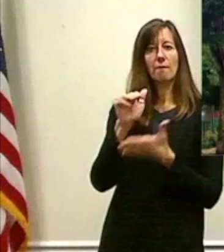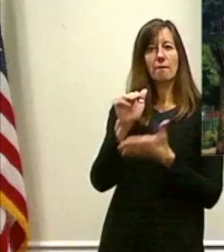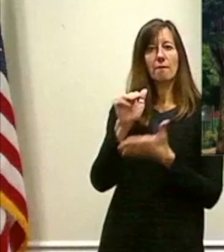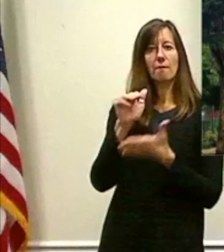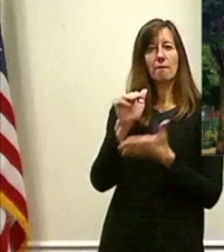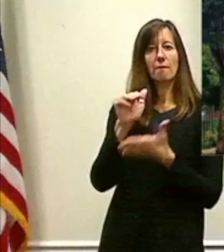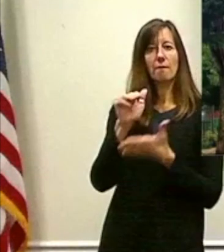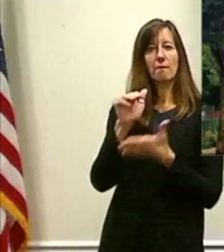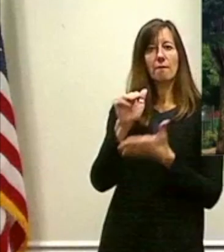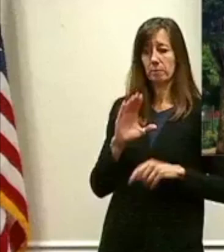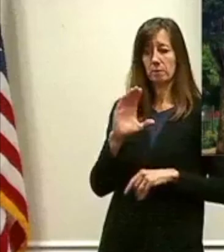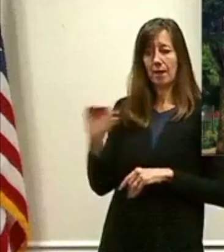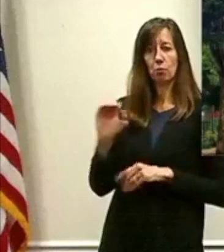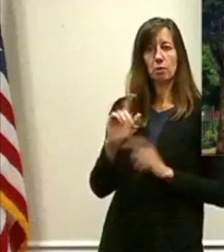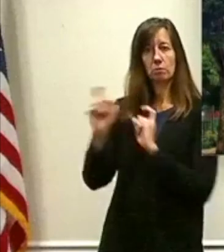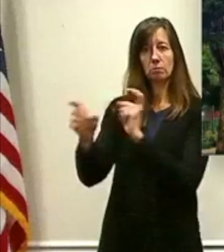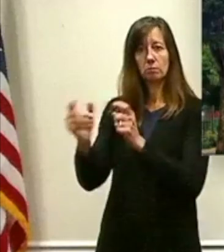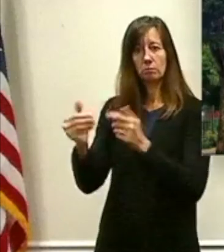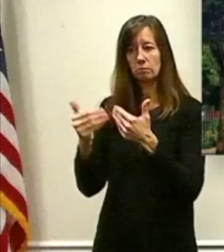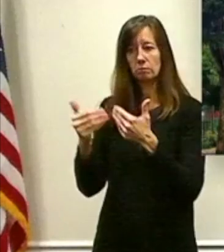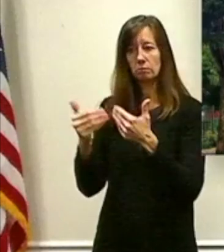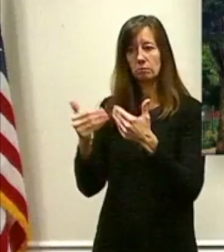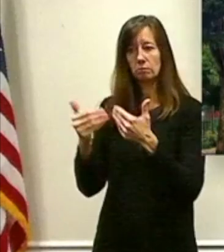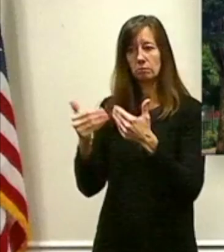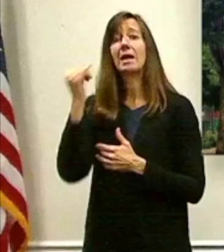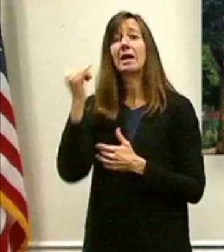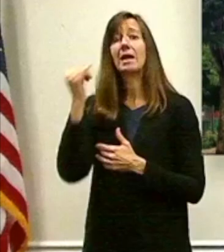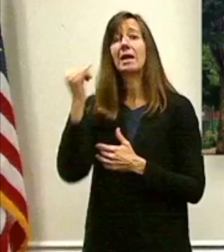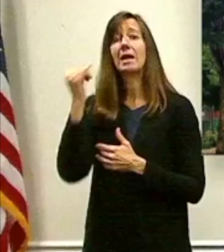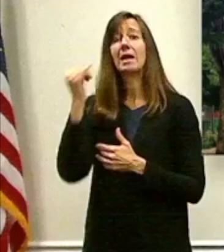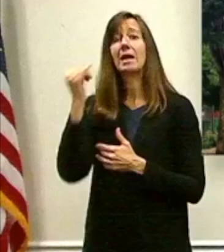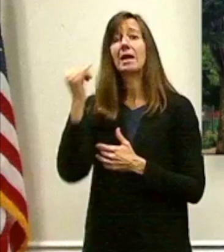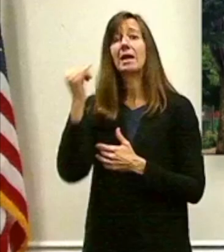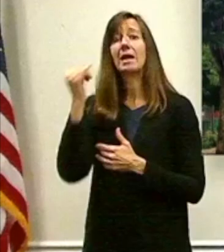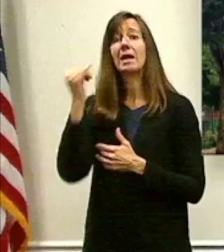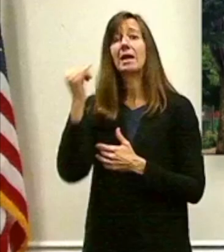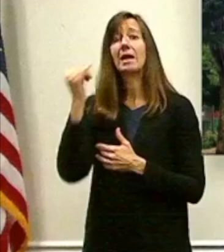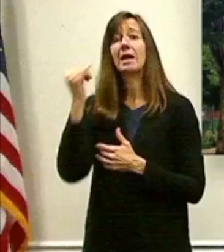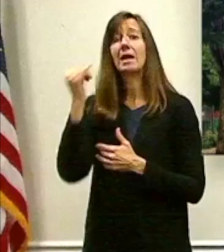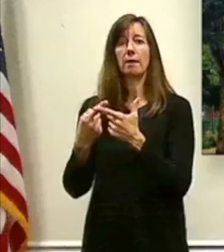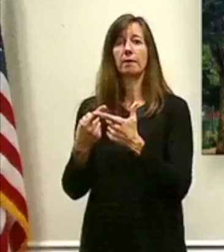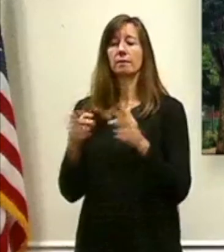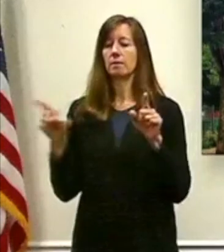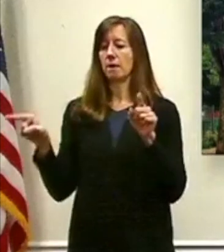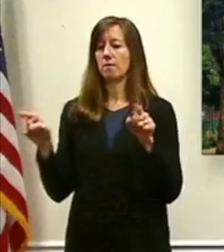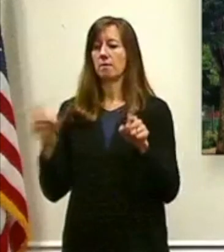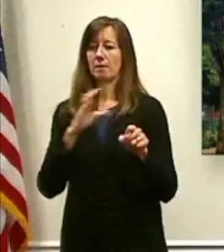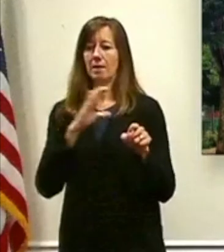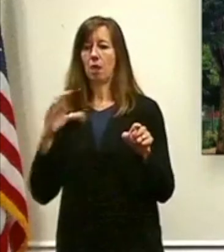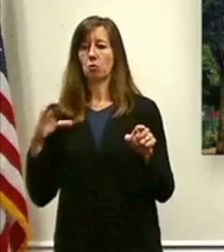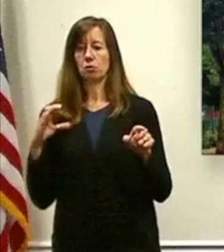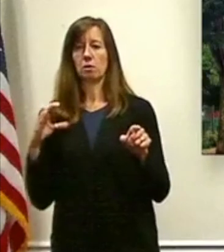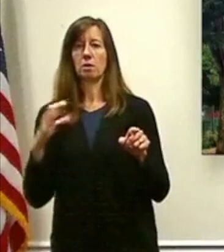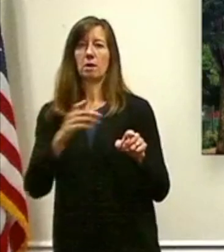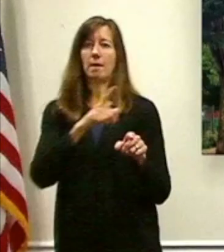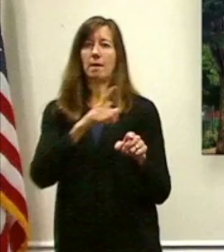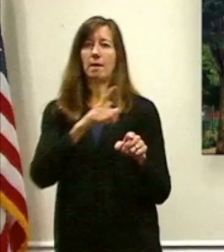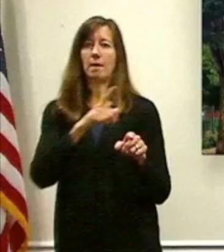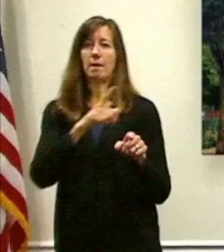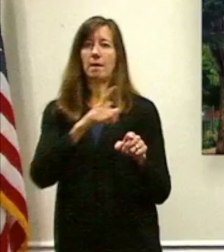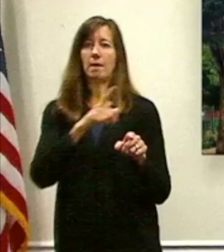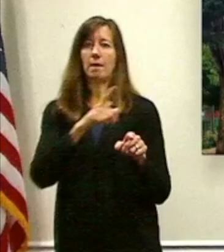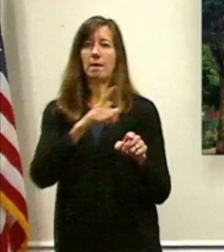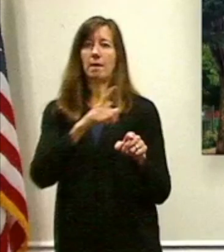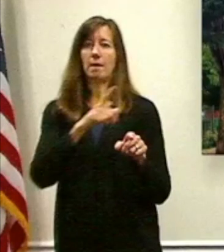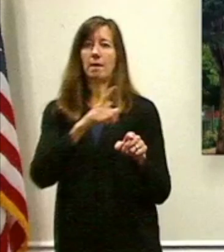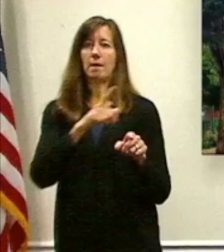council and the county legislature approve that intermunicipal agreement, simple majority vote in both houses, council, county legislature, we hope that